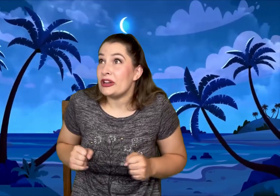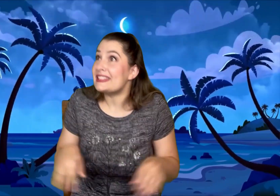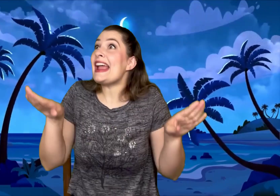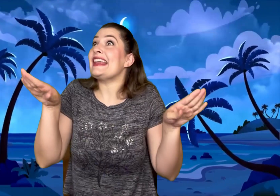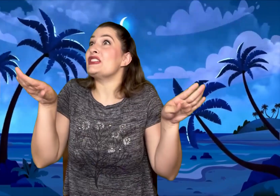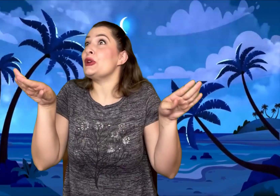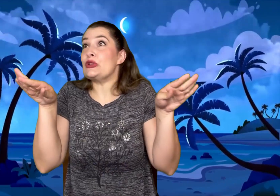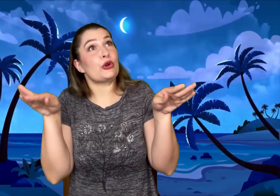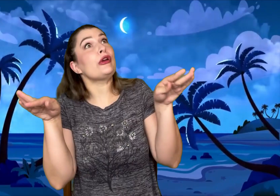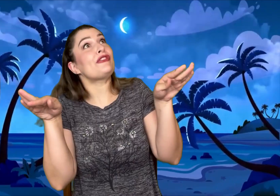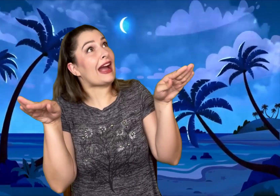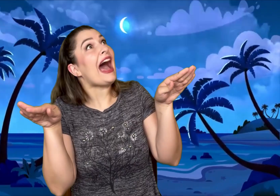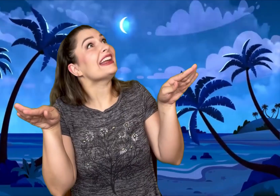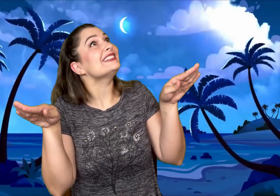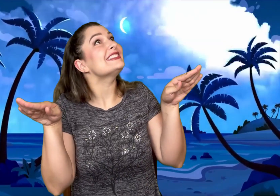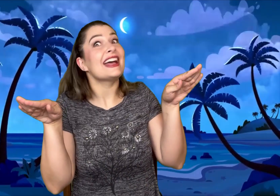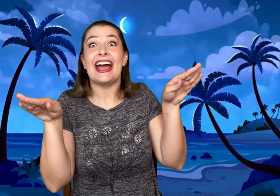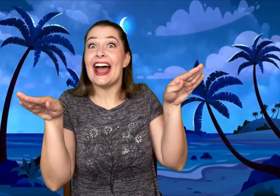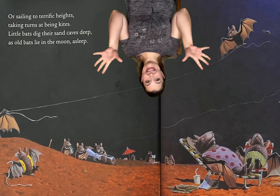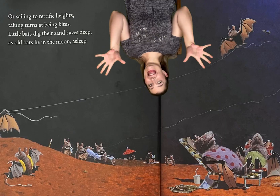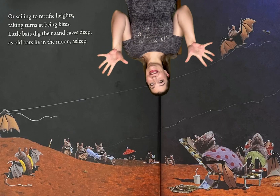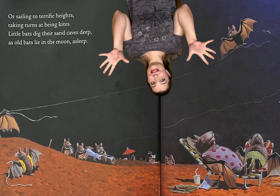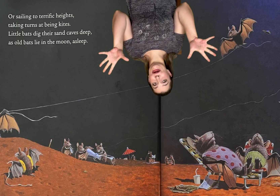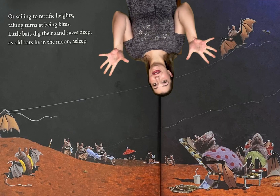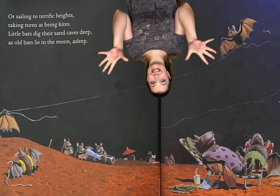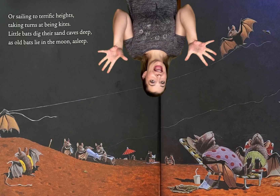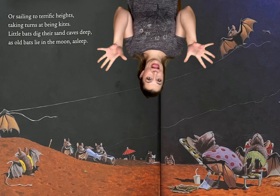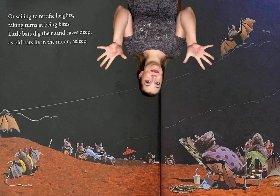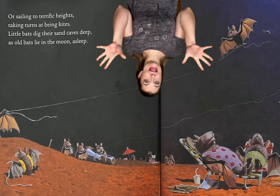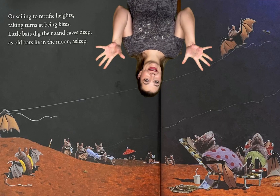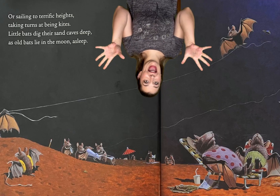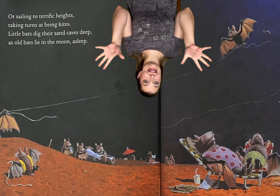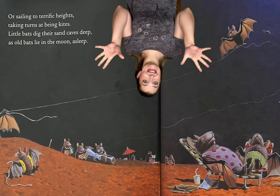sailing to terrific heights! Taking turns at being kites!